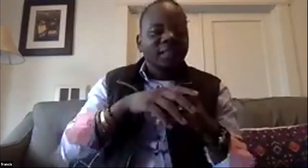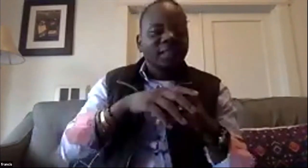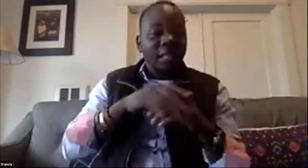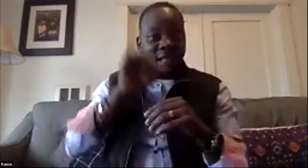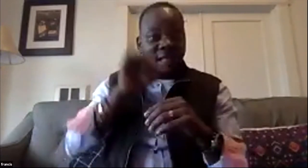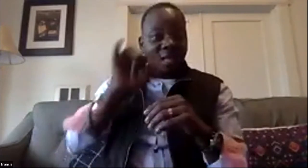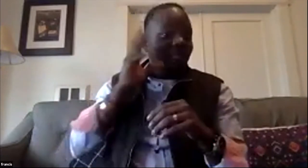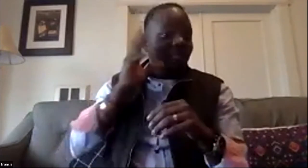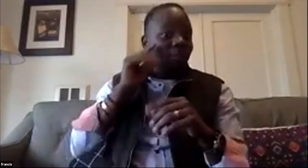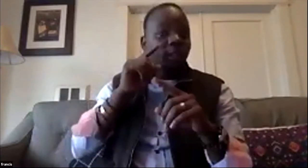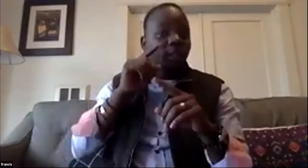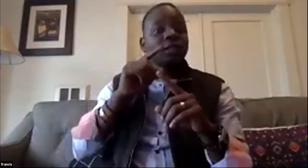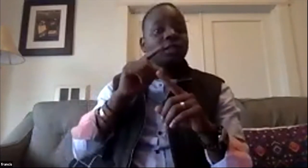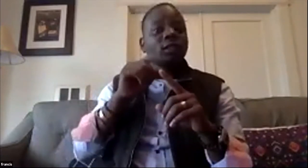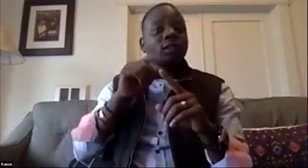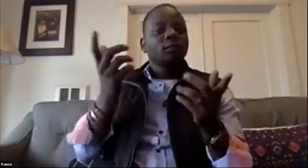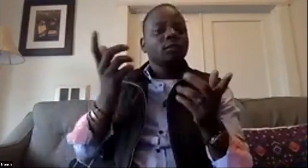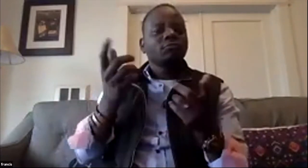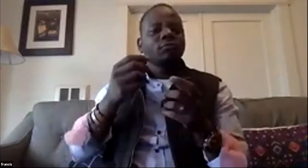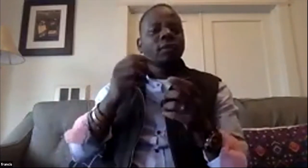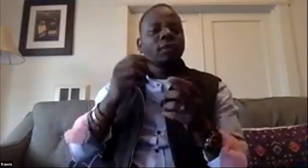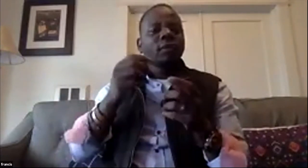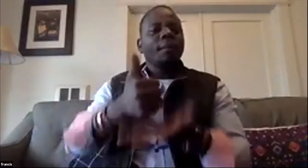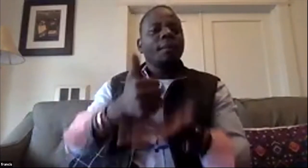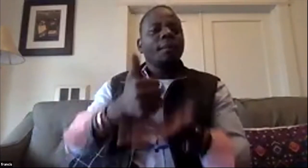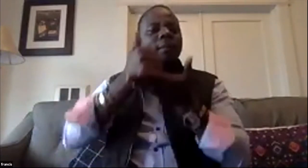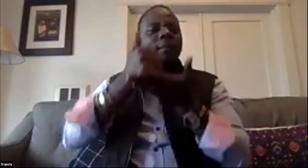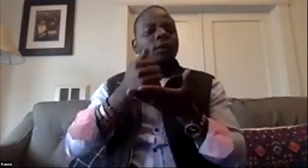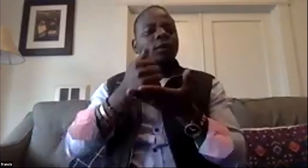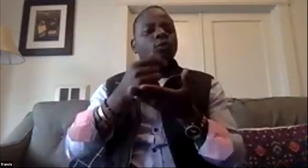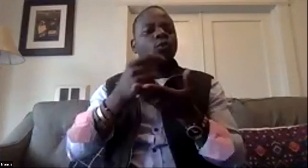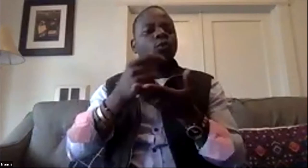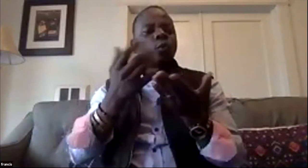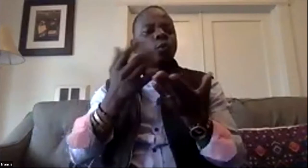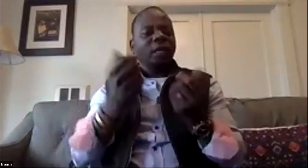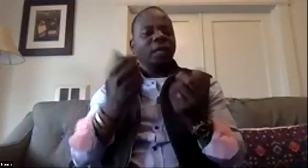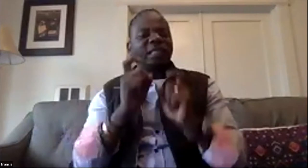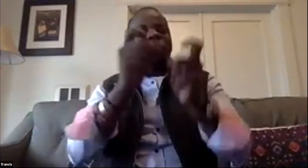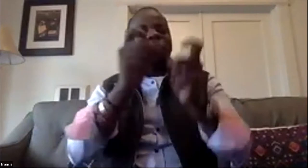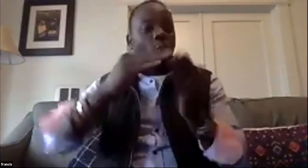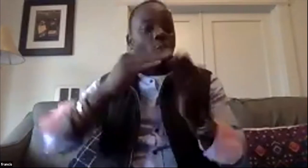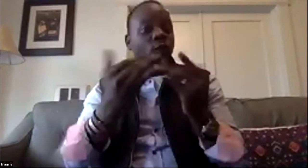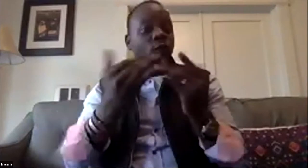so in order to